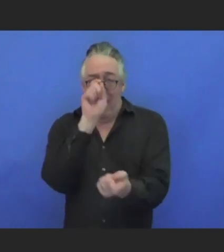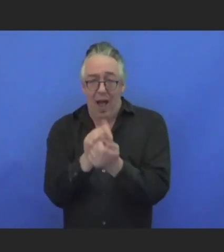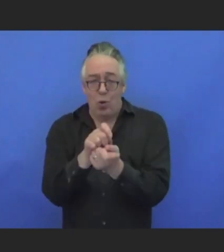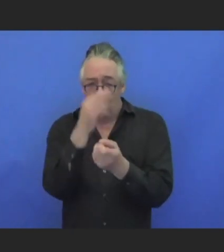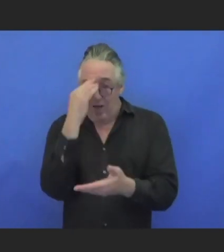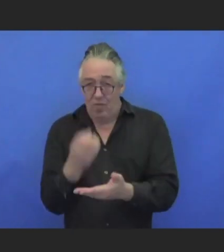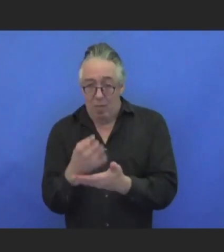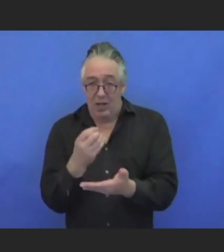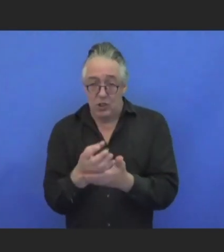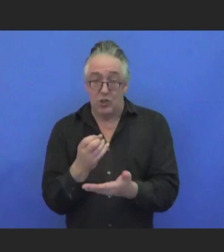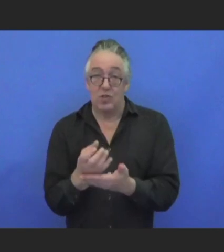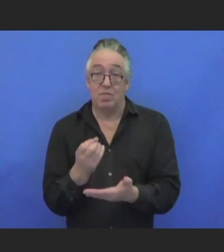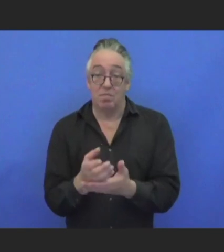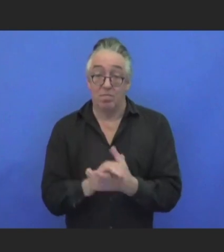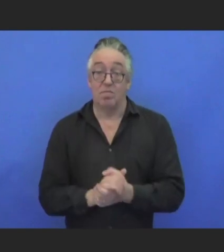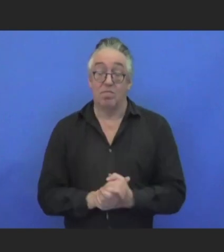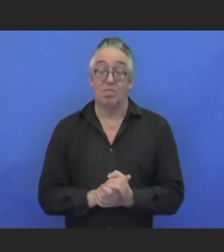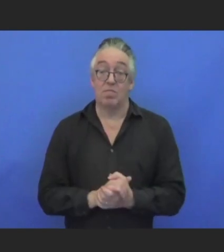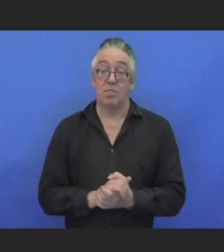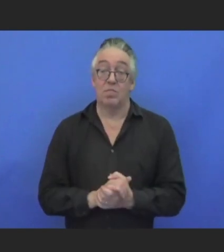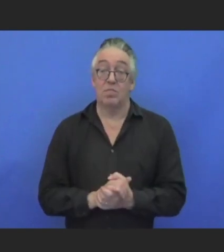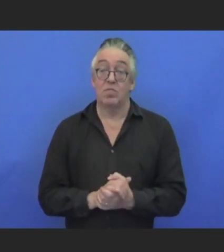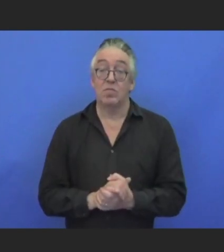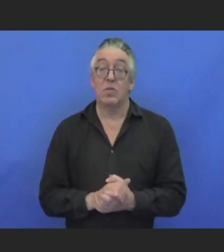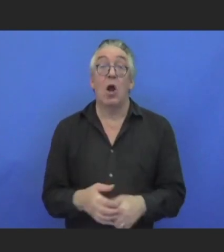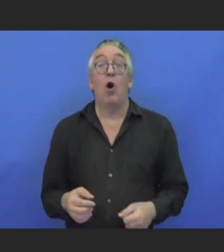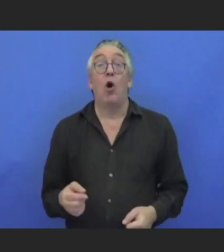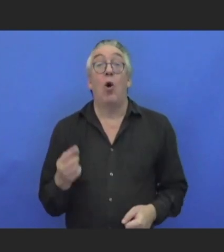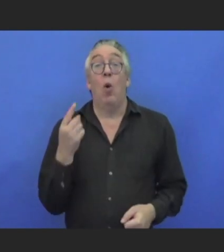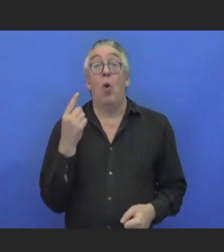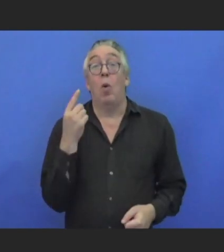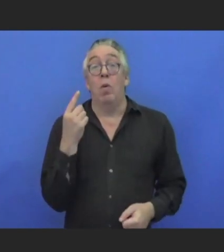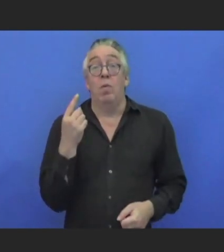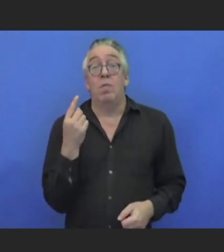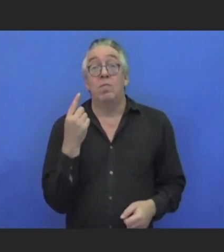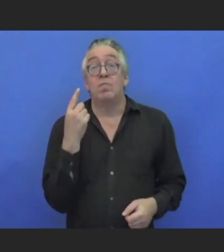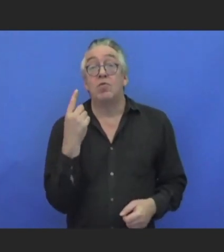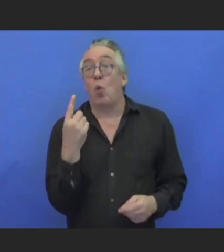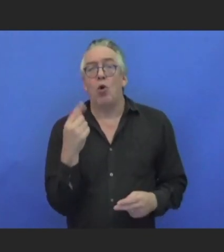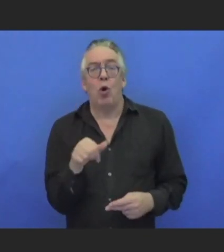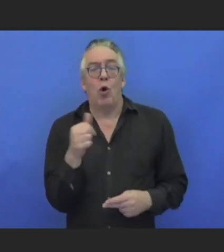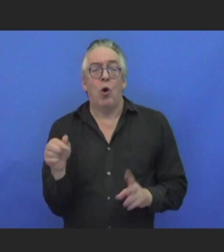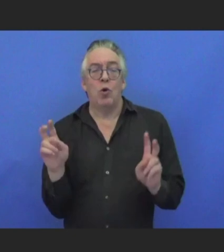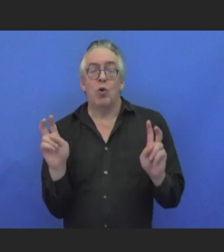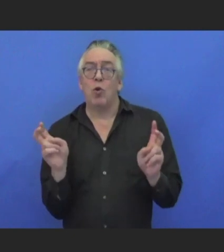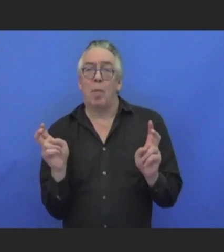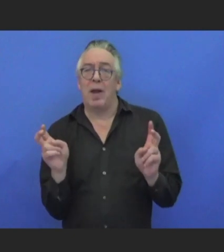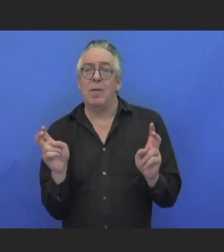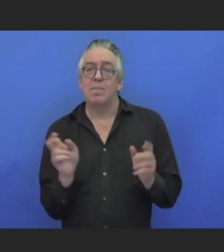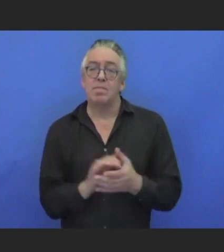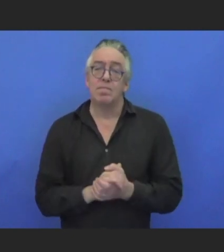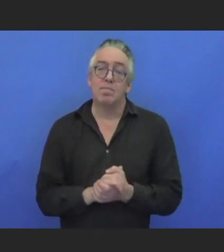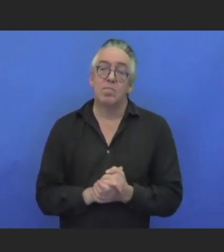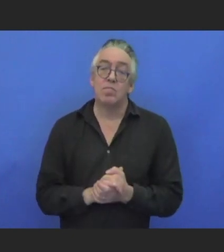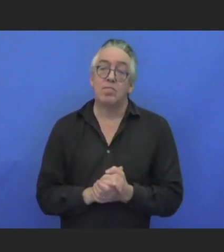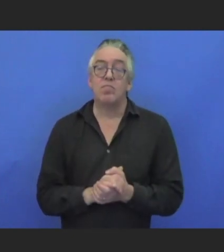provided to the society. One other thing. I would like to touch on is something which I came